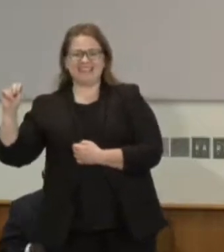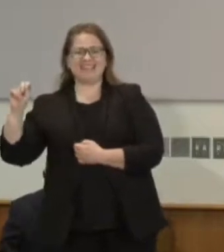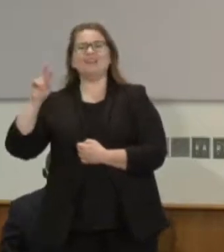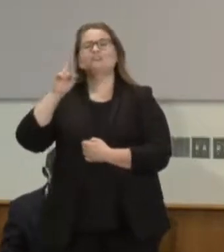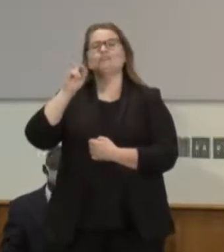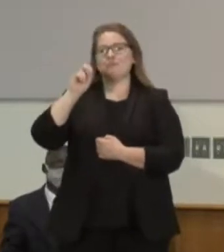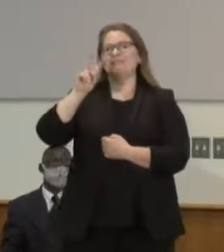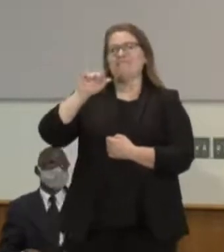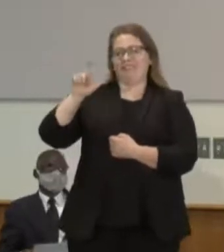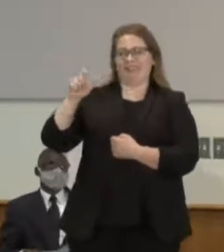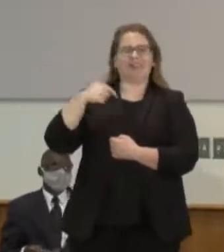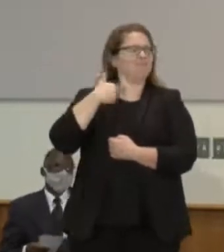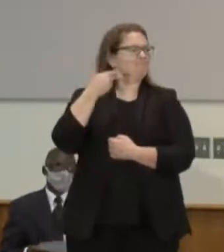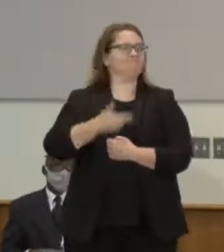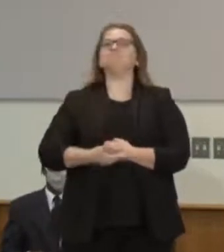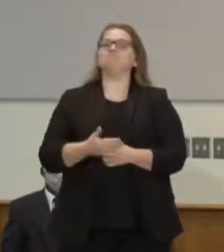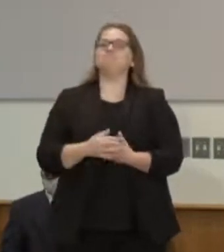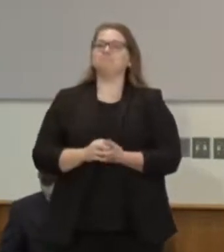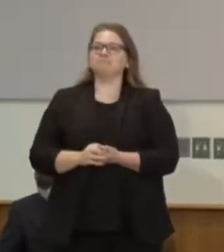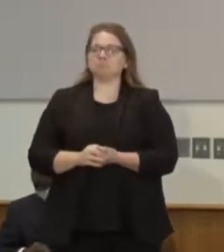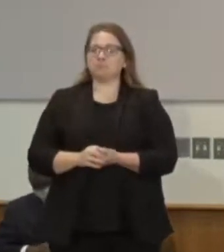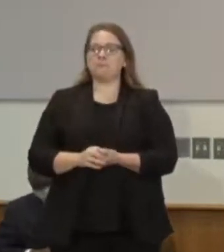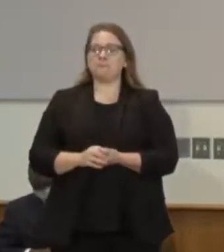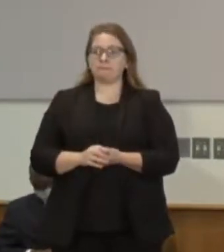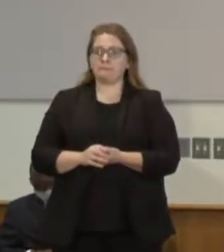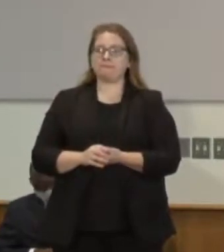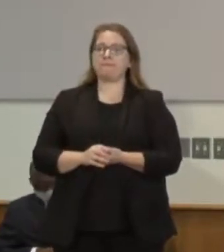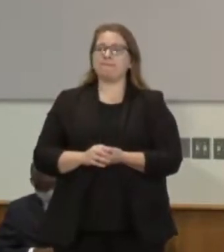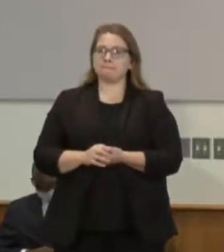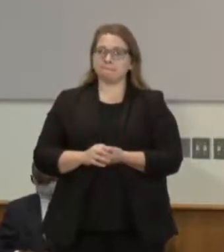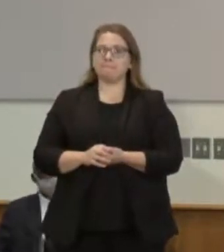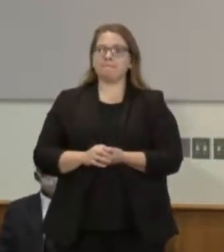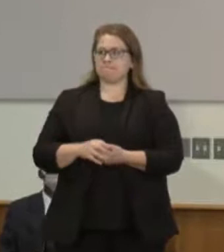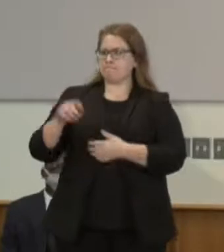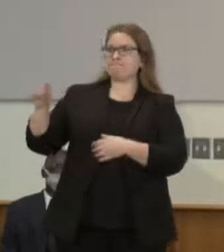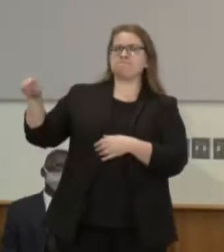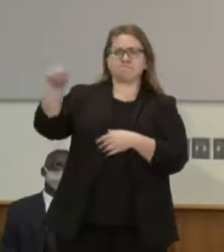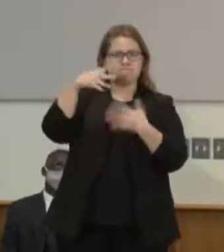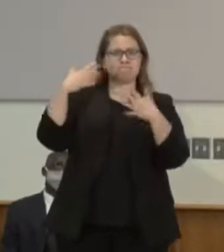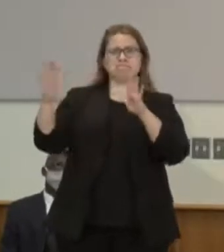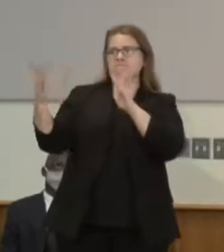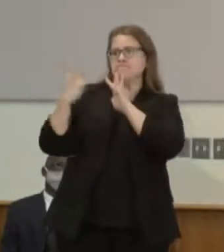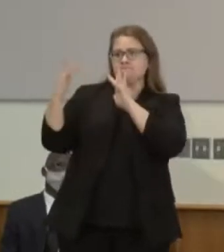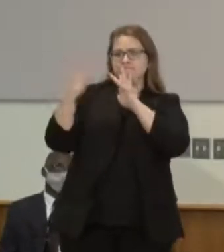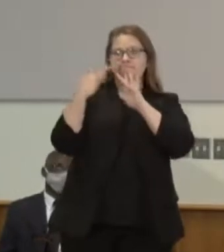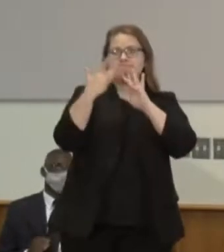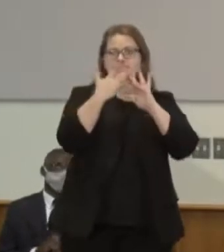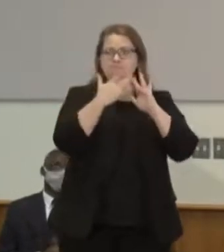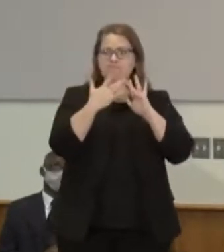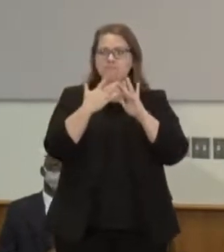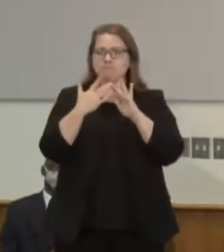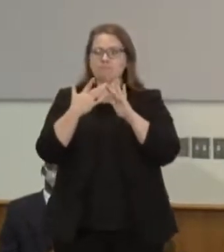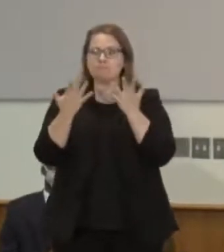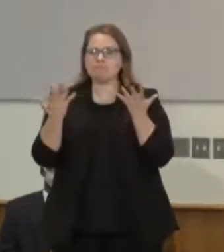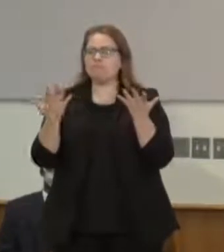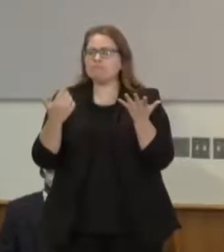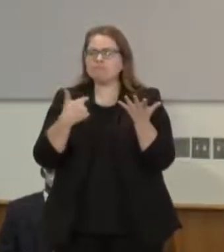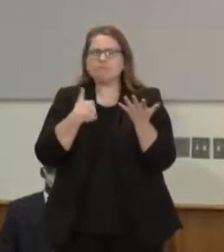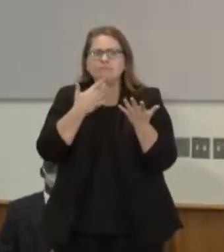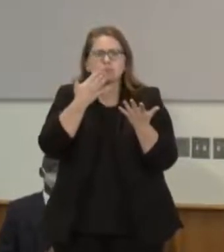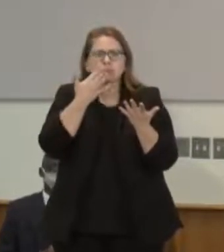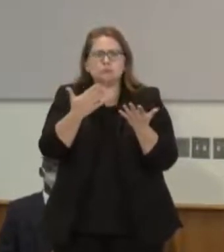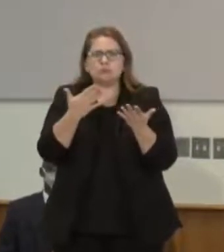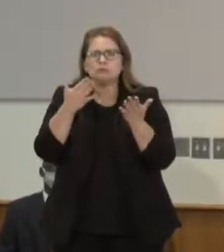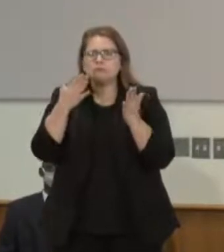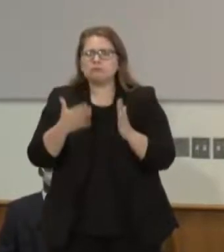have folks from my community reaching out to me and asking me I thought I was a good person and now I don't know if I'm doing enough what can I do